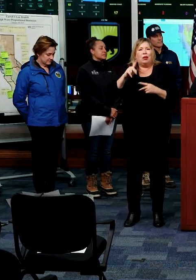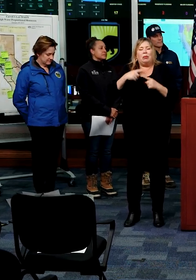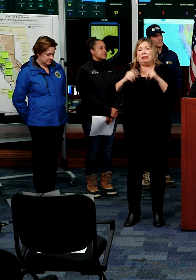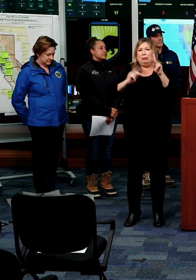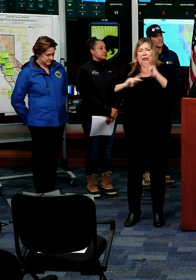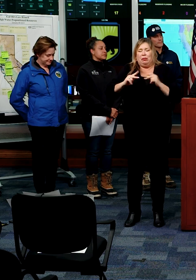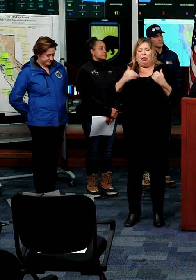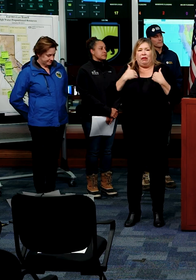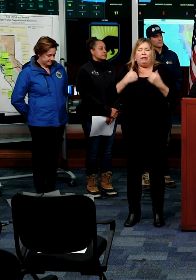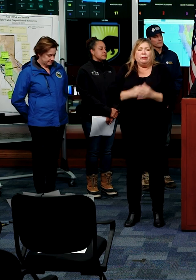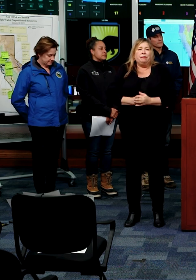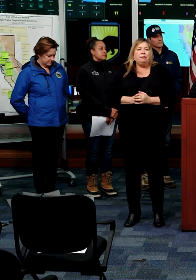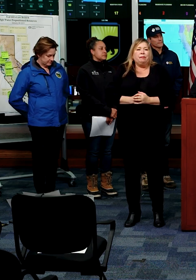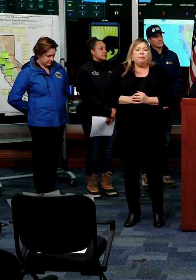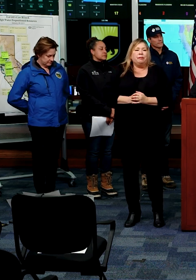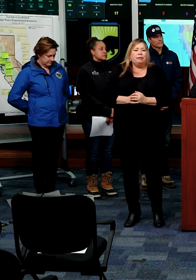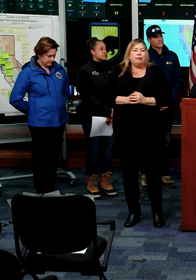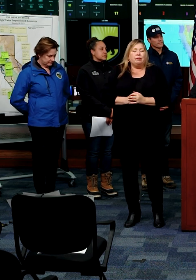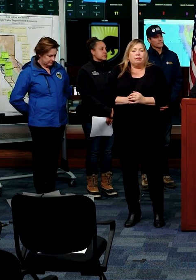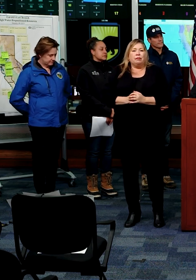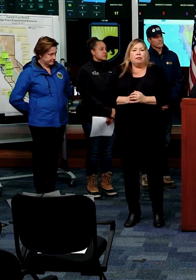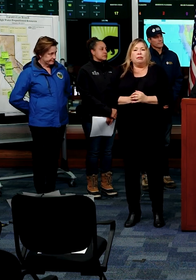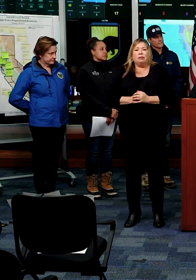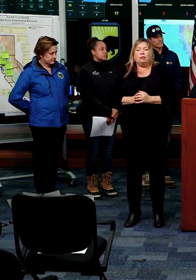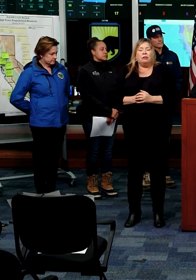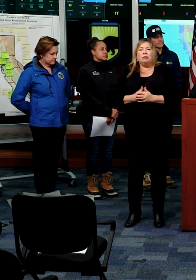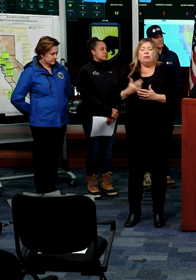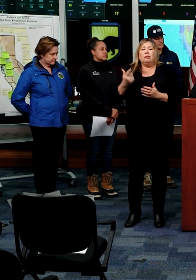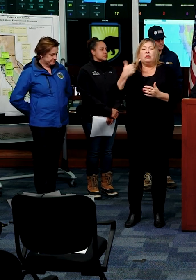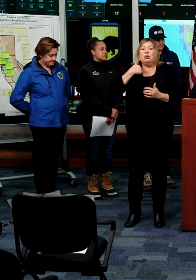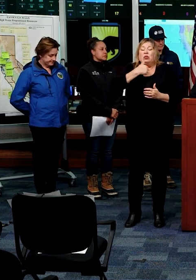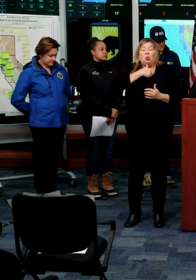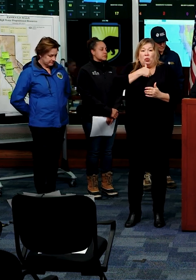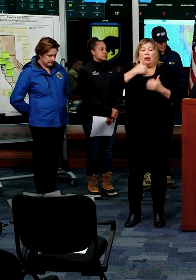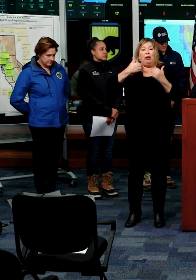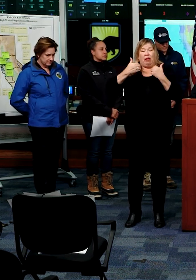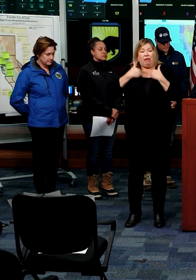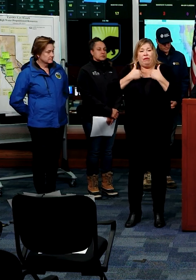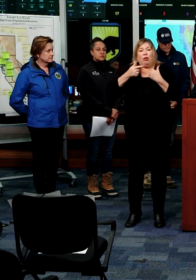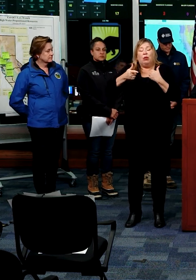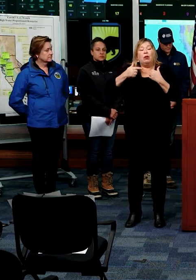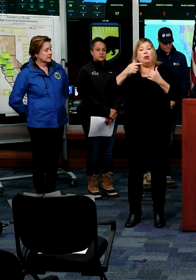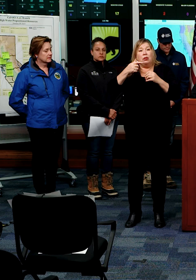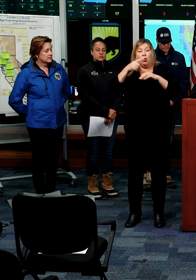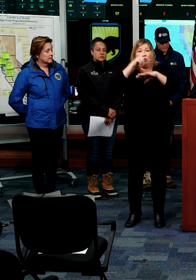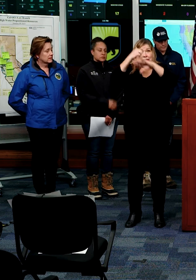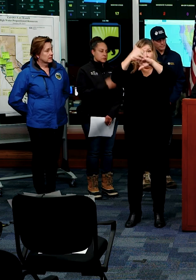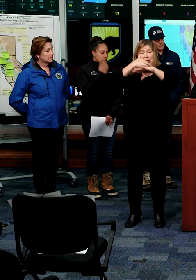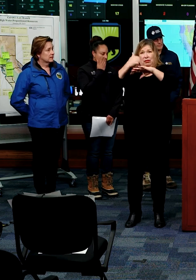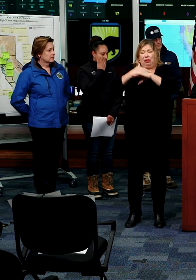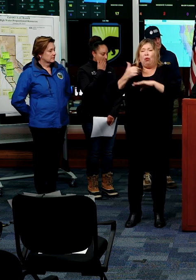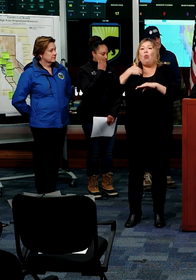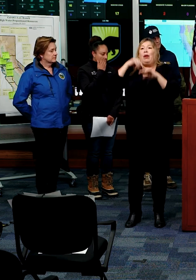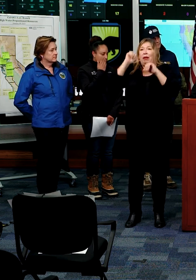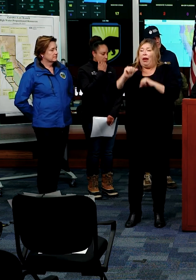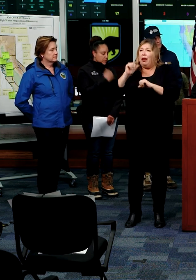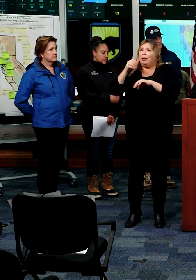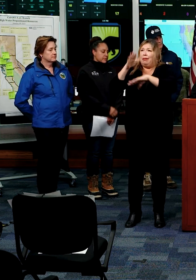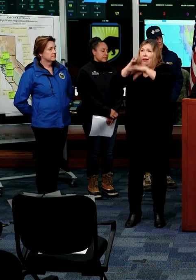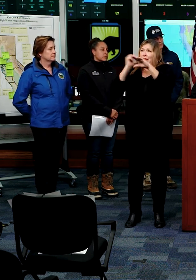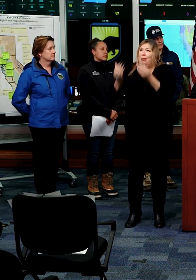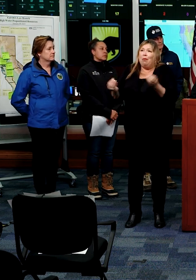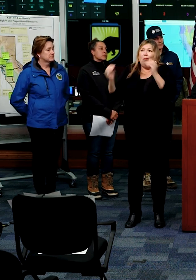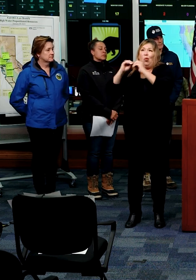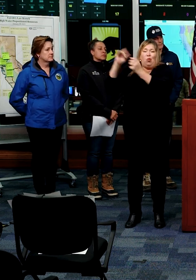the resources, um, our capacity of surge is substantially greater than what we've currently, uh, uh,